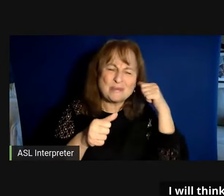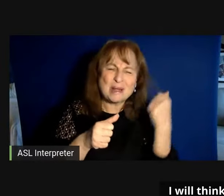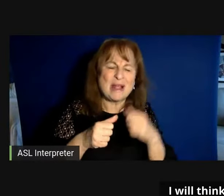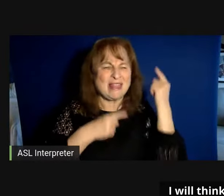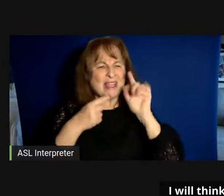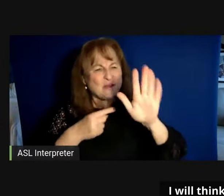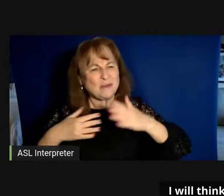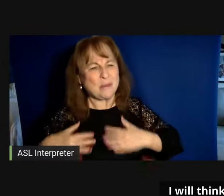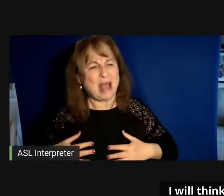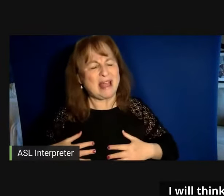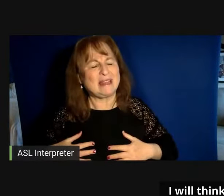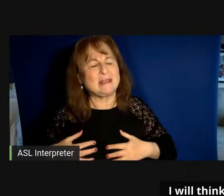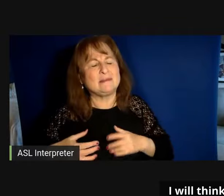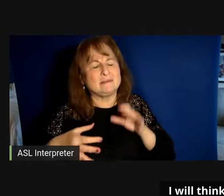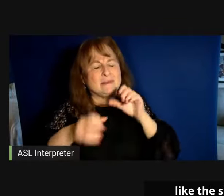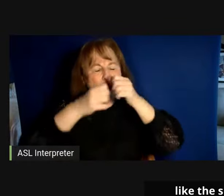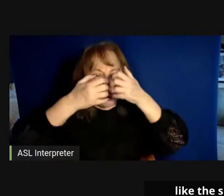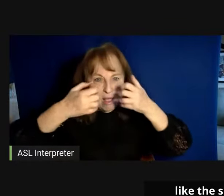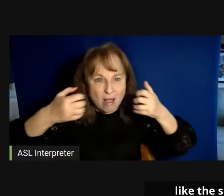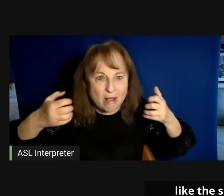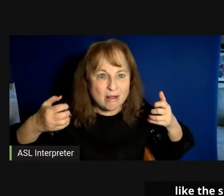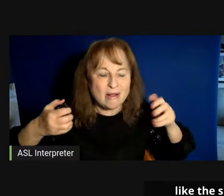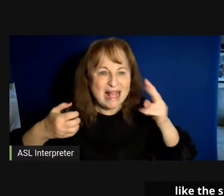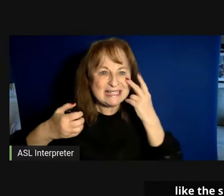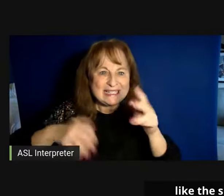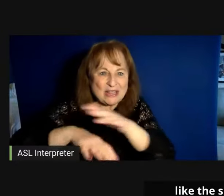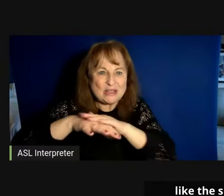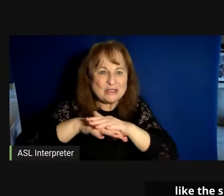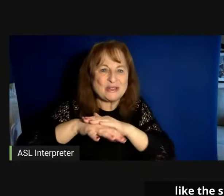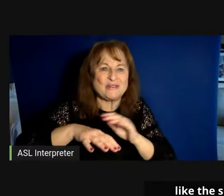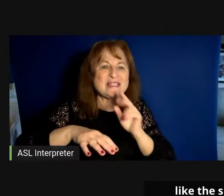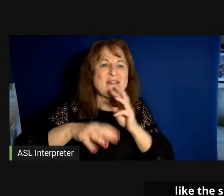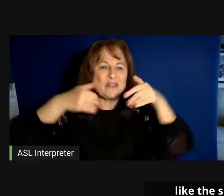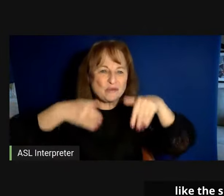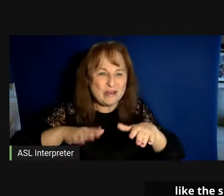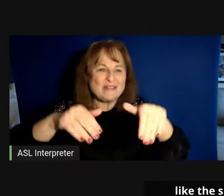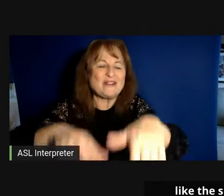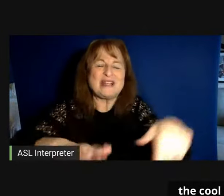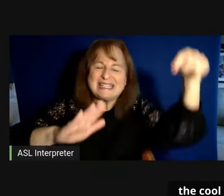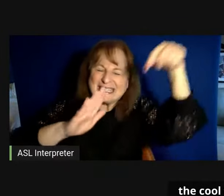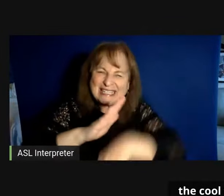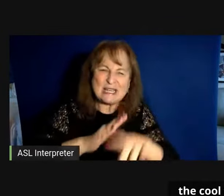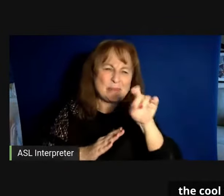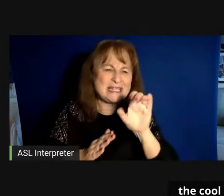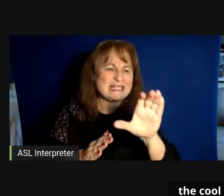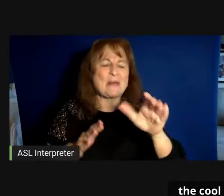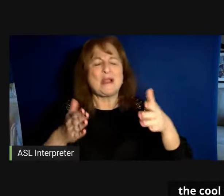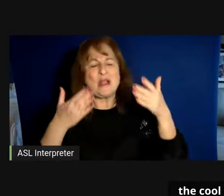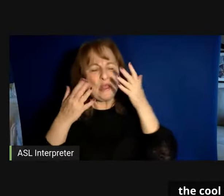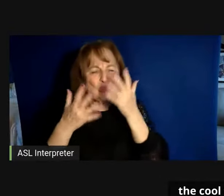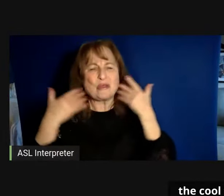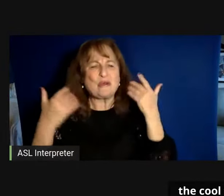body cracked open at the center like the surface of the Susquehanna in deep December the cool field of your